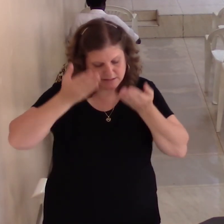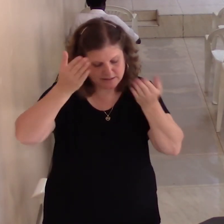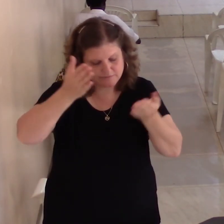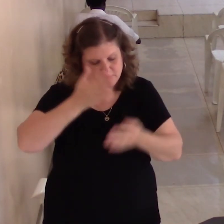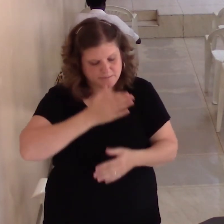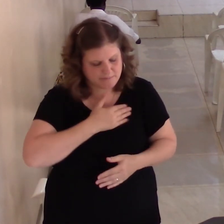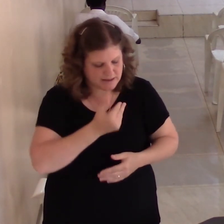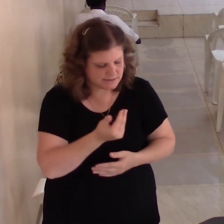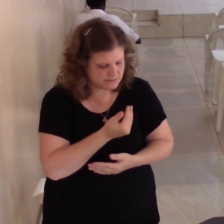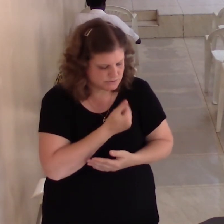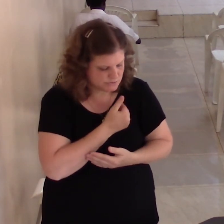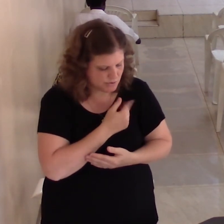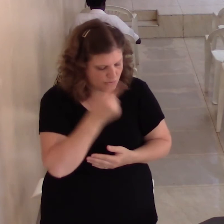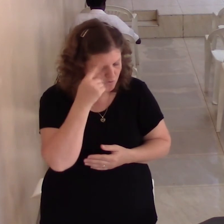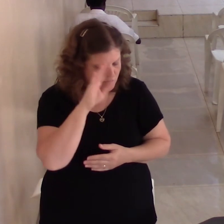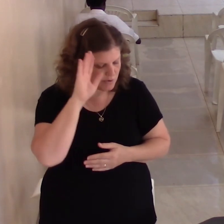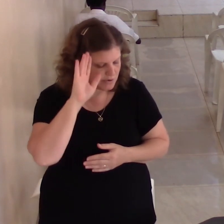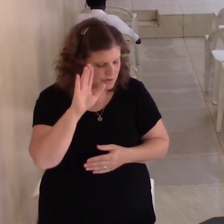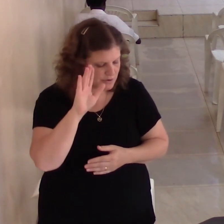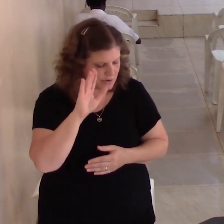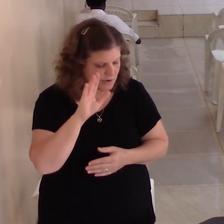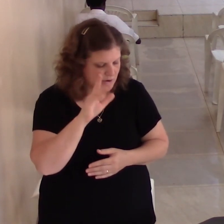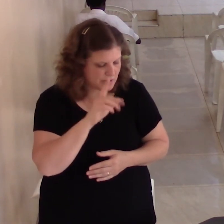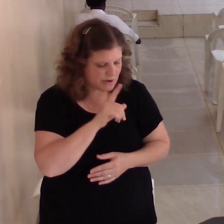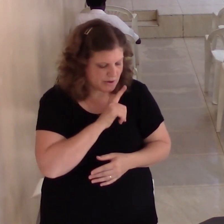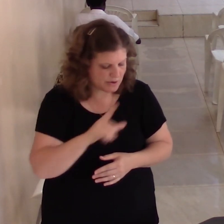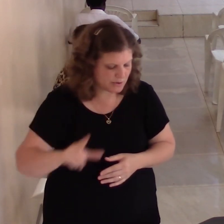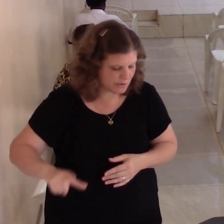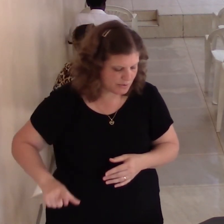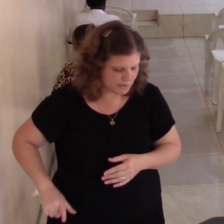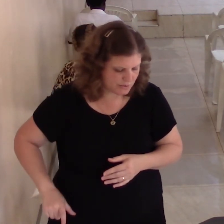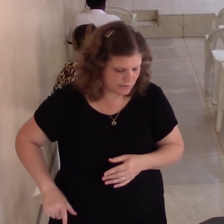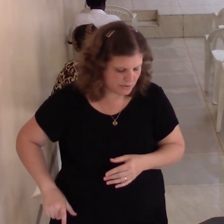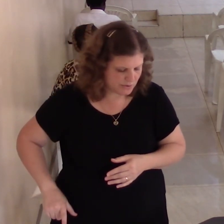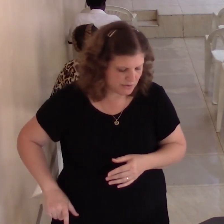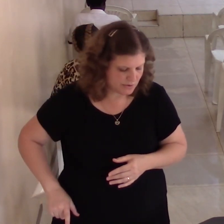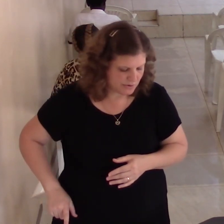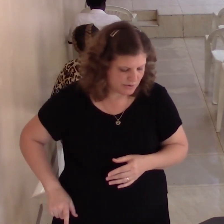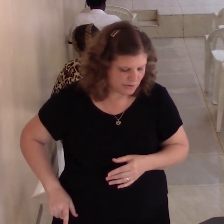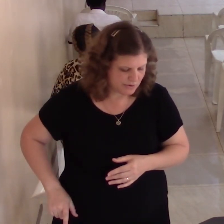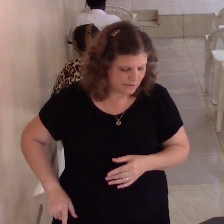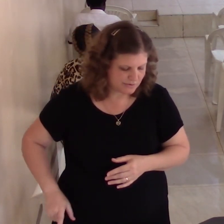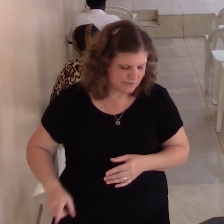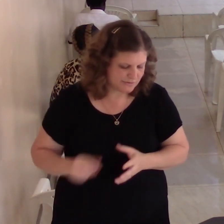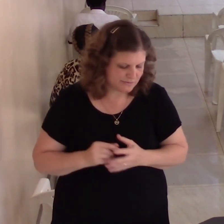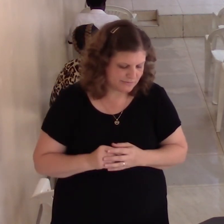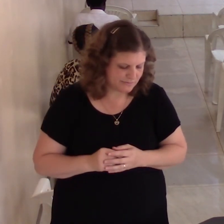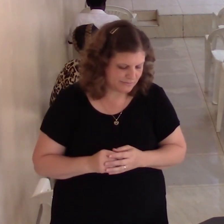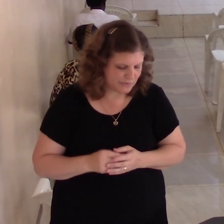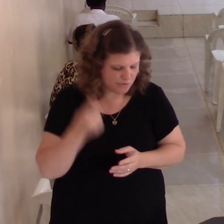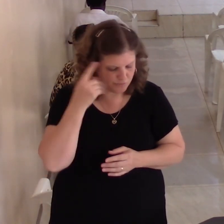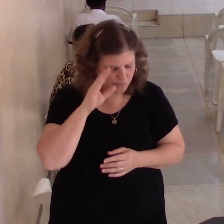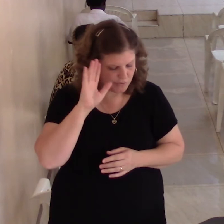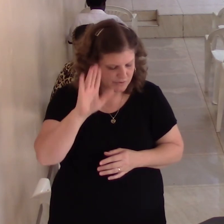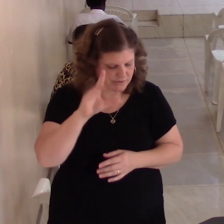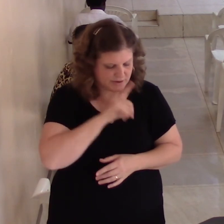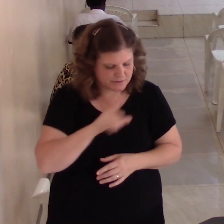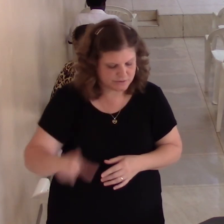that joy God you help me to rejoice verse 5 for thou Lord are what you